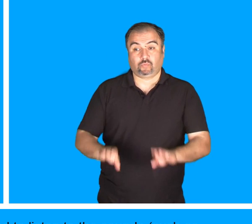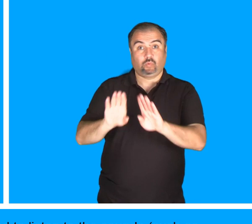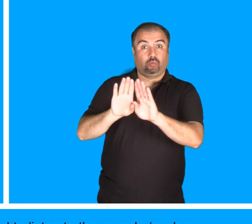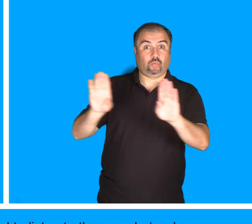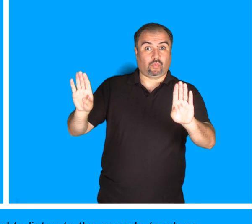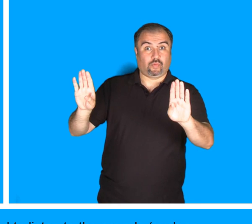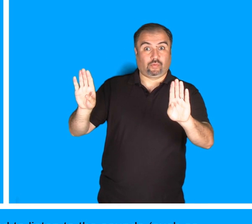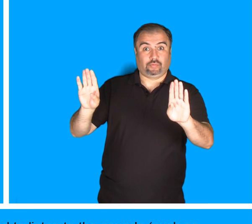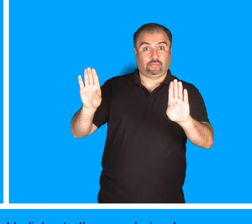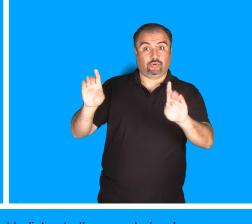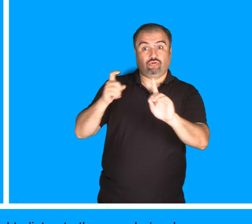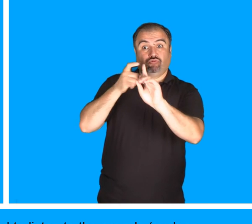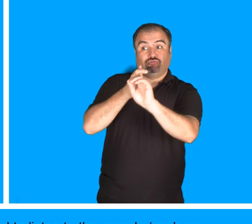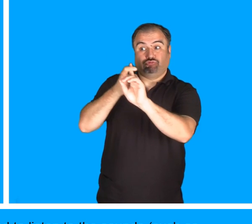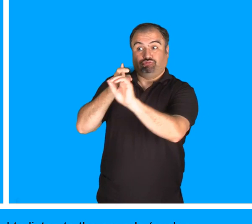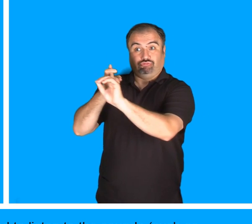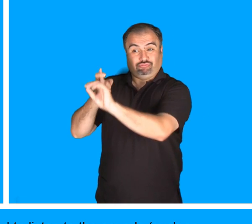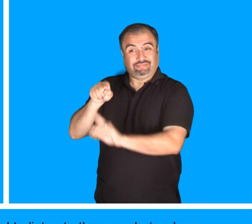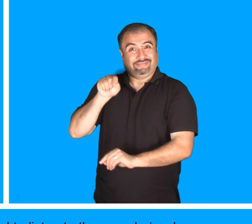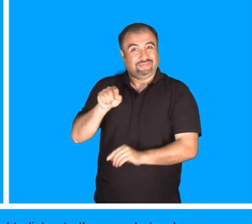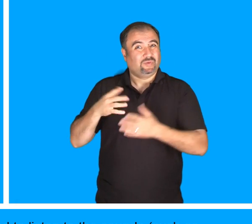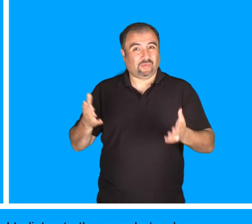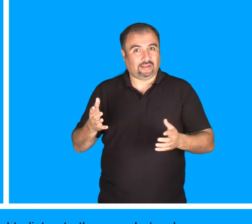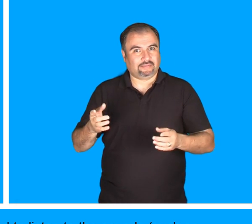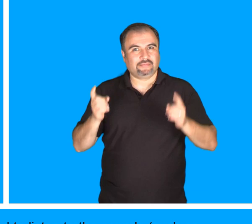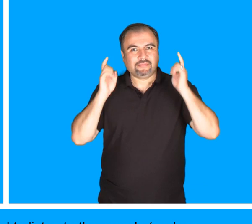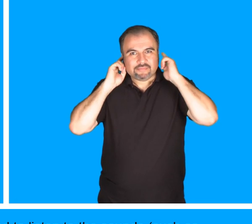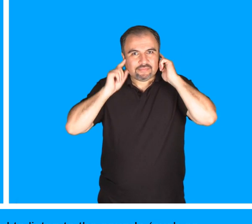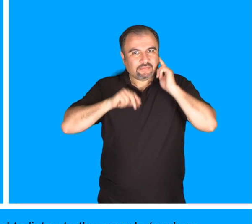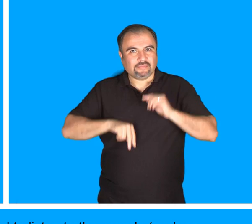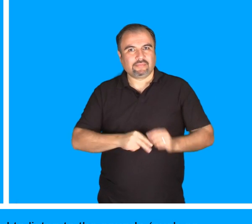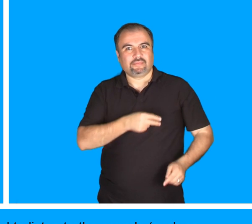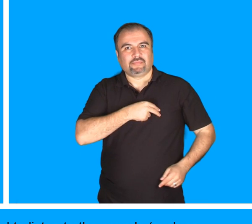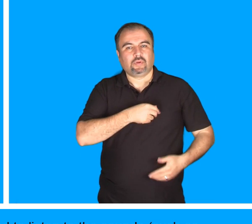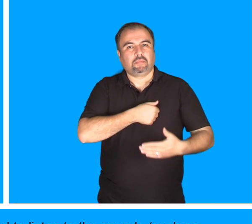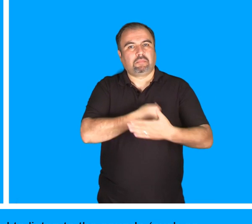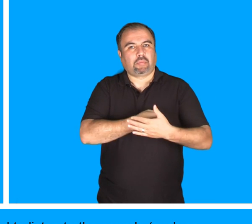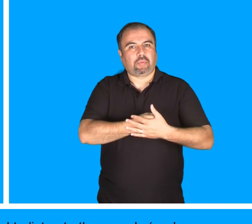These are stethoscopes used to listen to the sounds, such as heartbeats or breathing, in an animal.